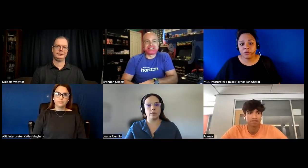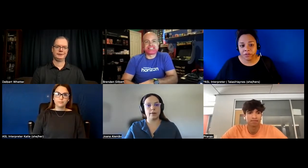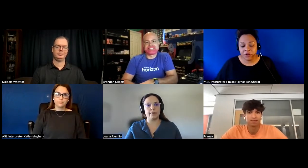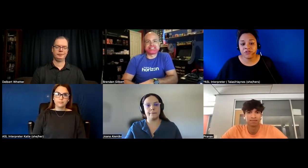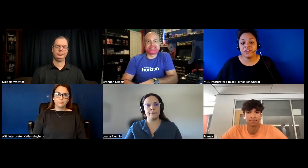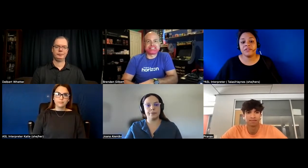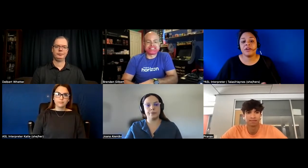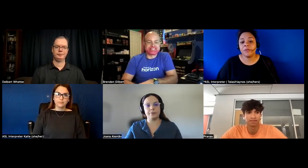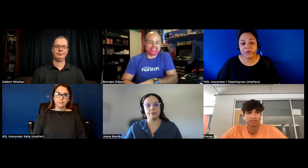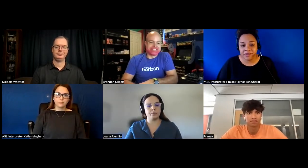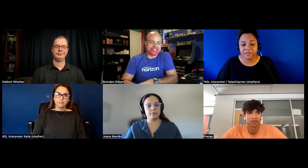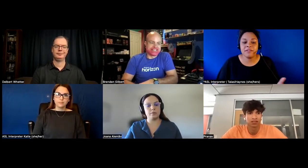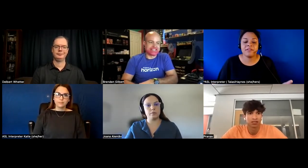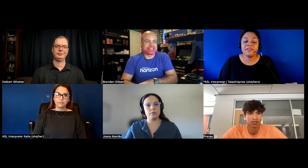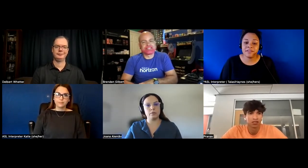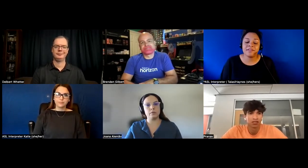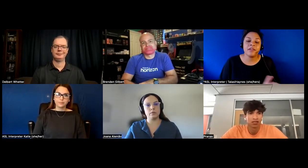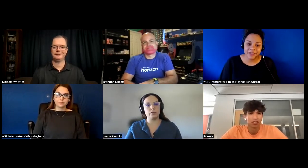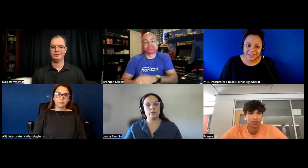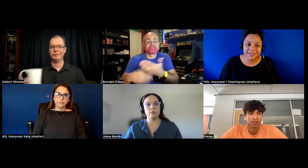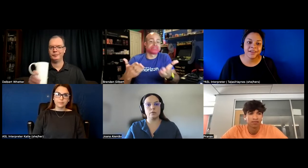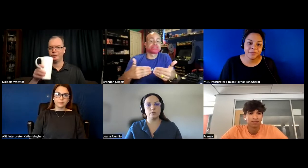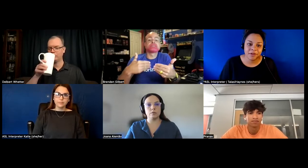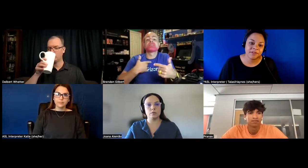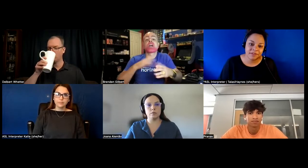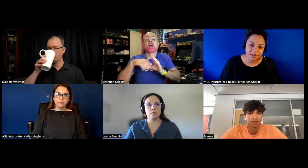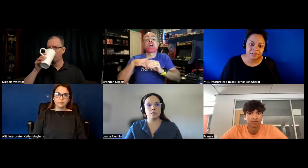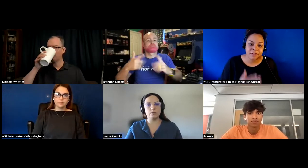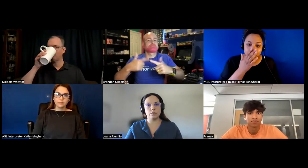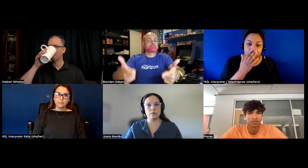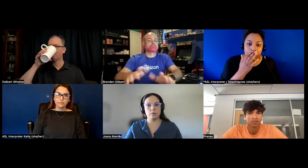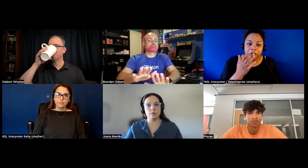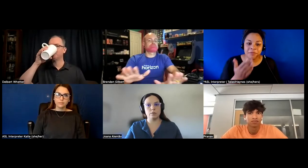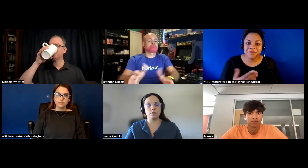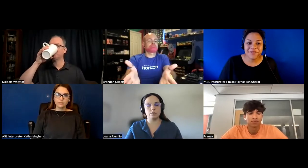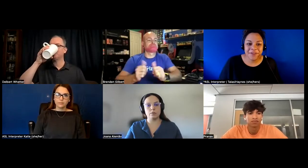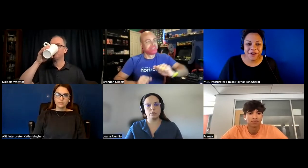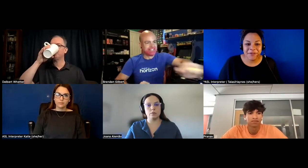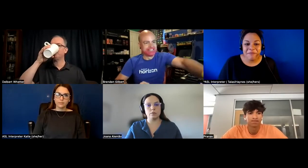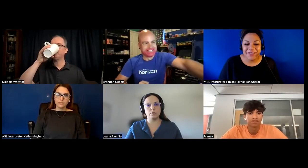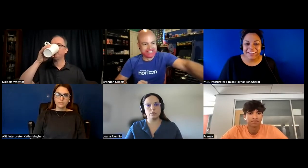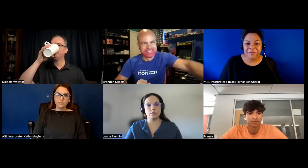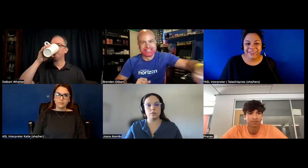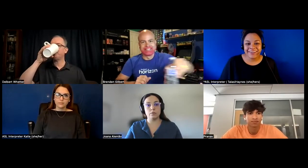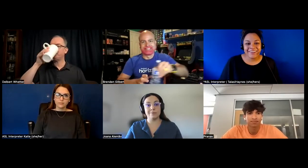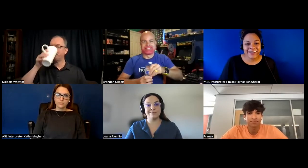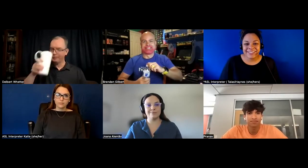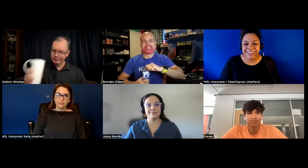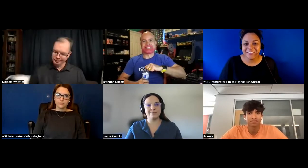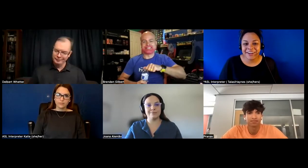all the countries and coming to consensus consensus that takes time same as the states um sorry i'm rambling a little bit here go ahead and take over